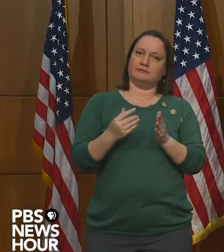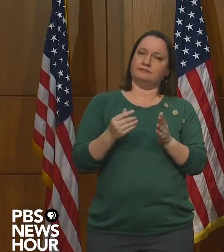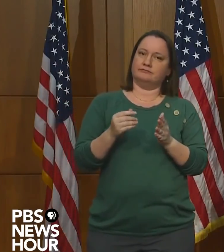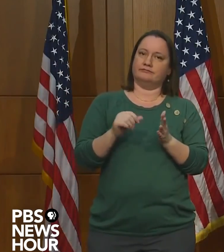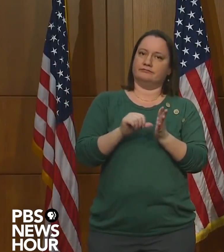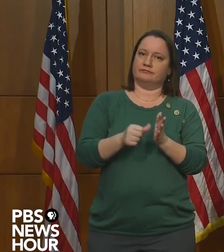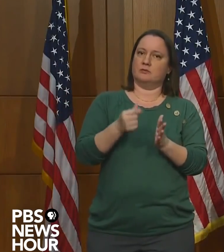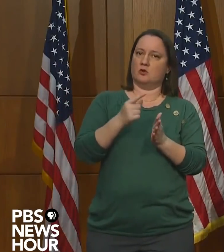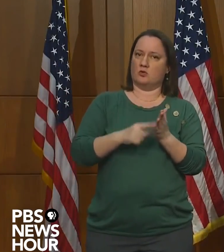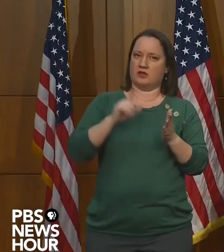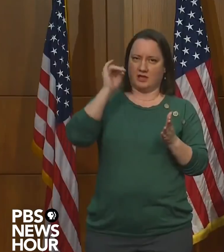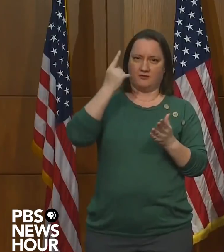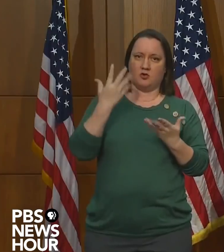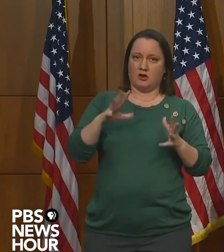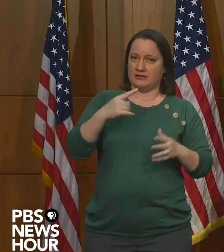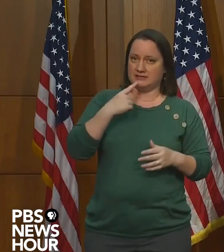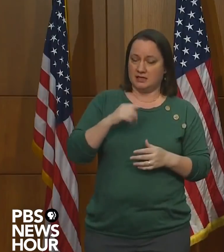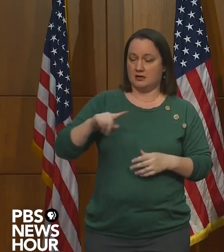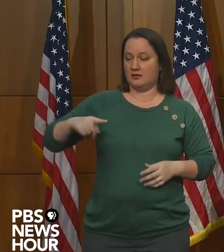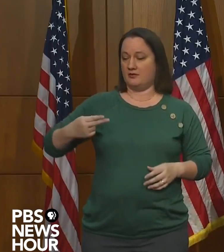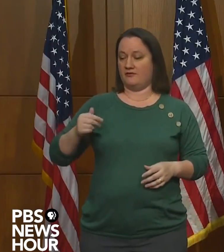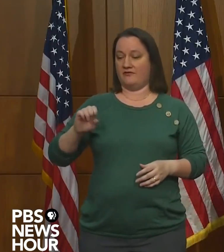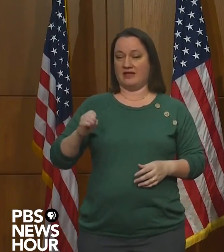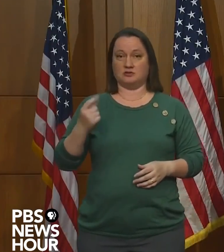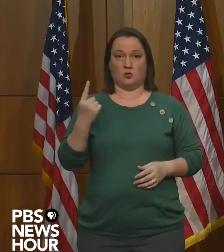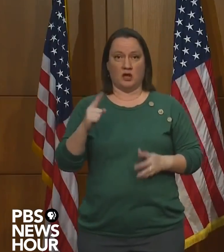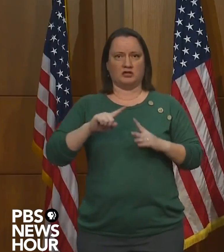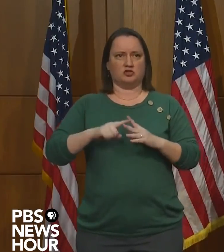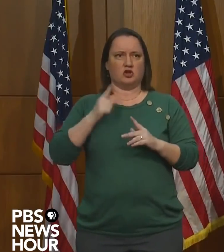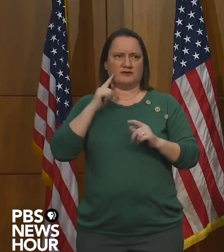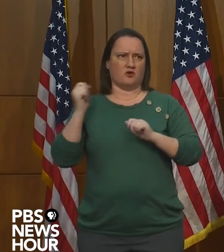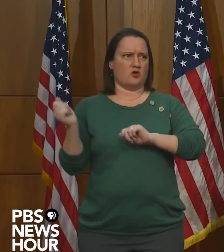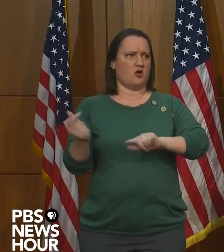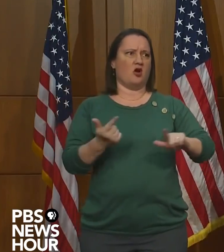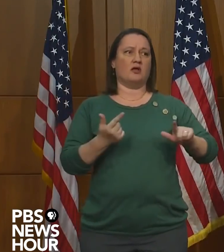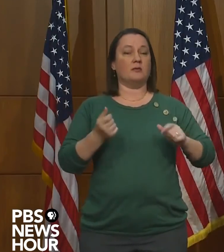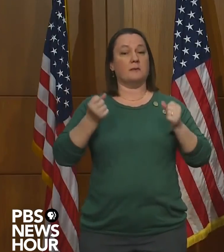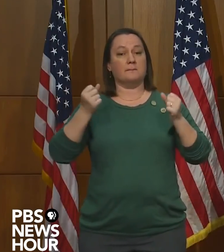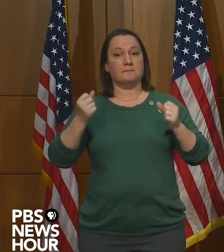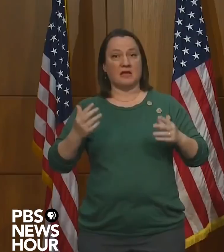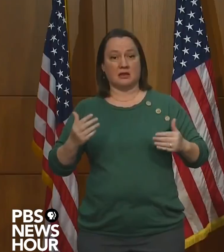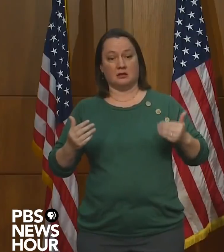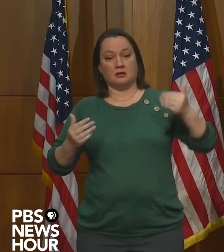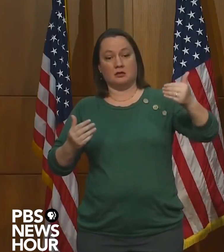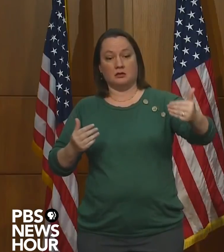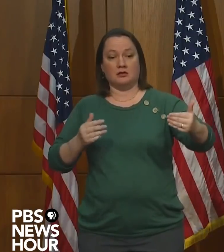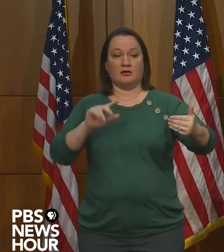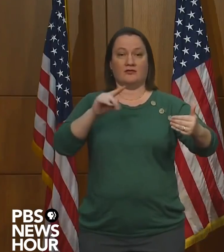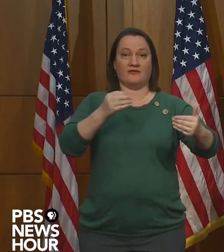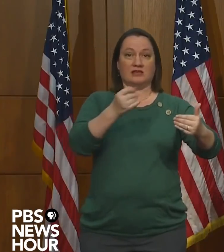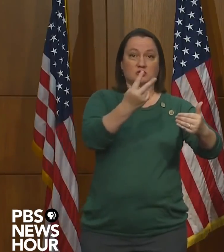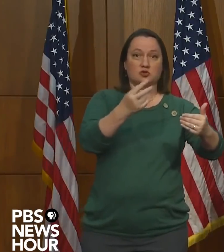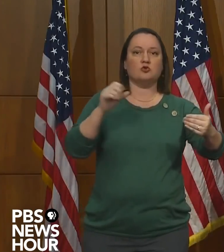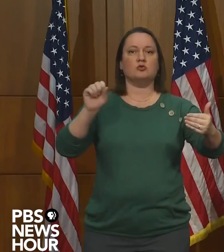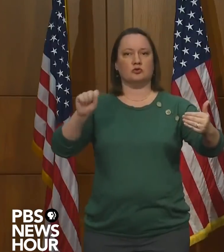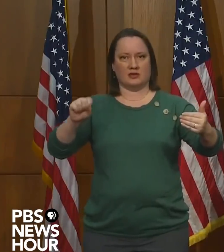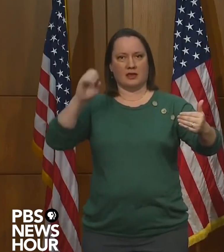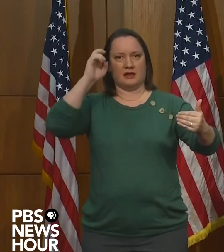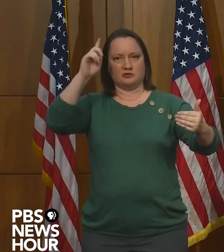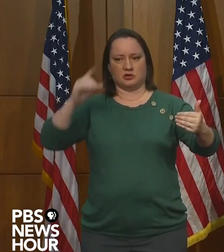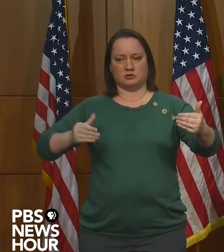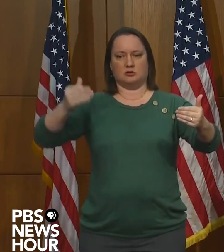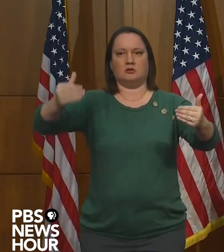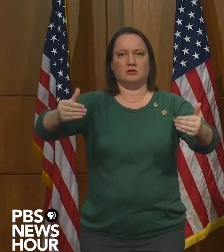one, which begins immediately for everyone, but obviously many of our communities have moved on to phase two, special education